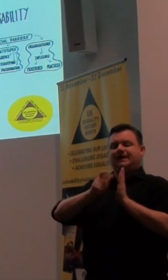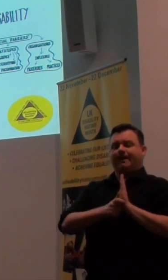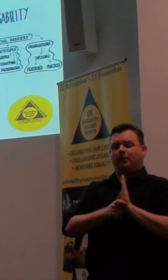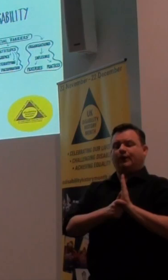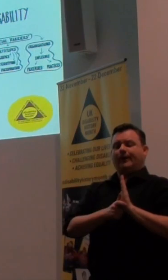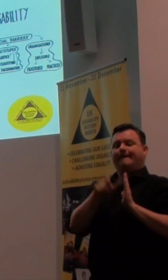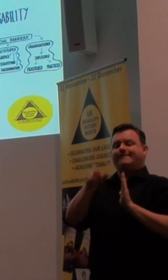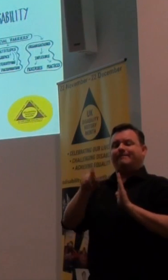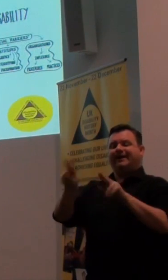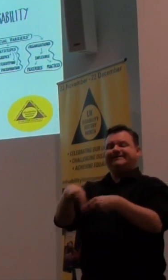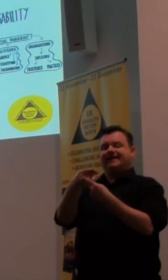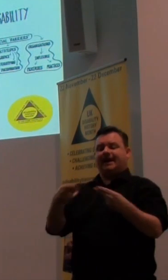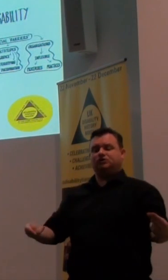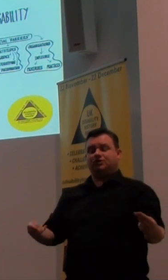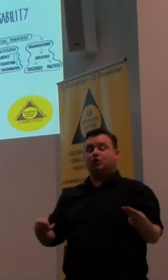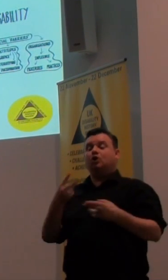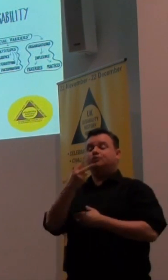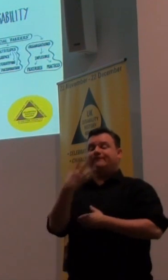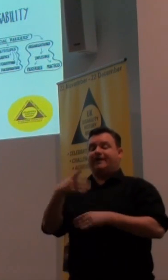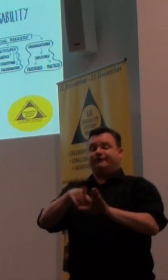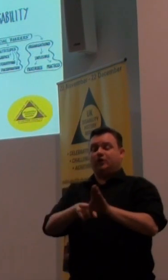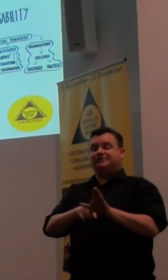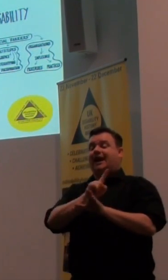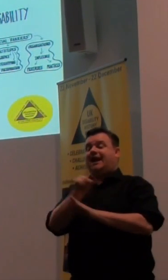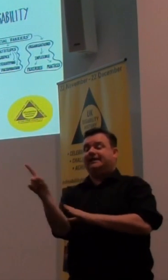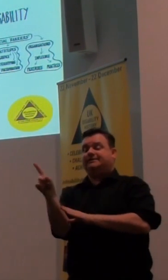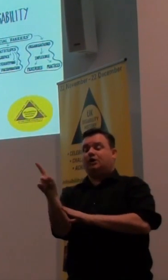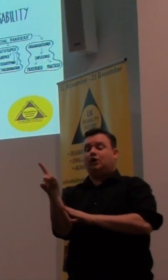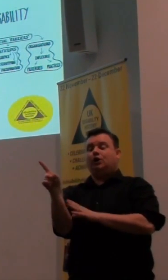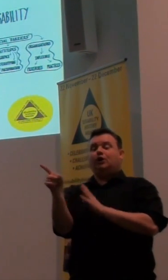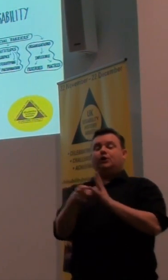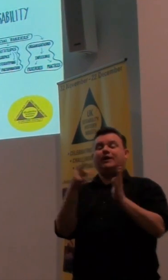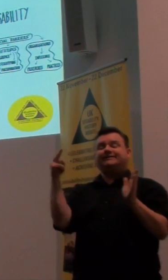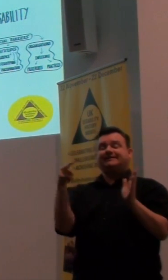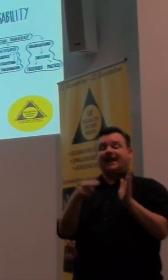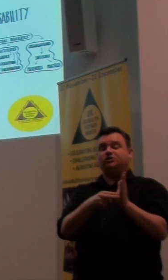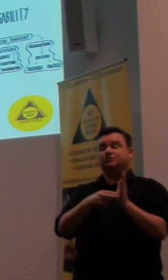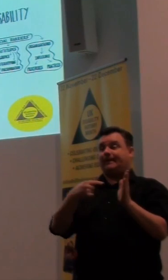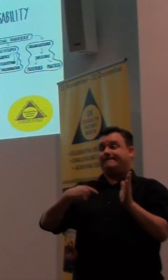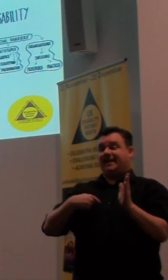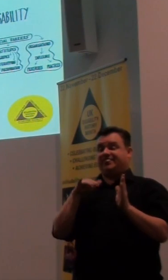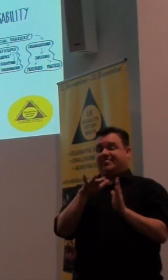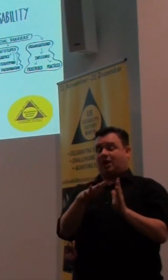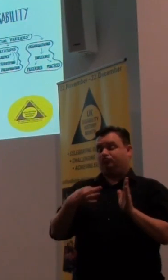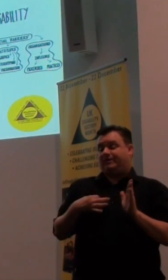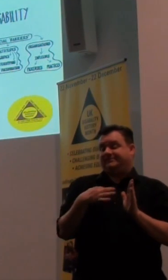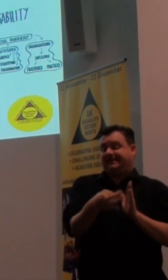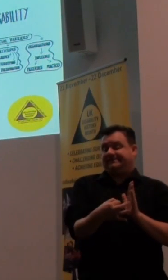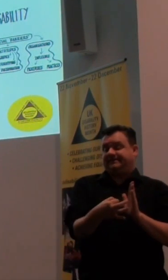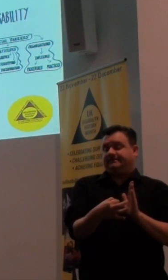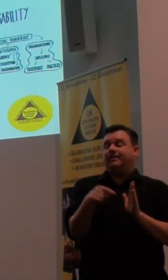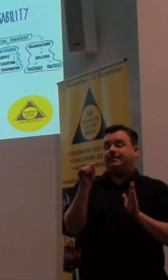internationally. It was only 25 years later, in the United Nations, and I was privileged to be there representing the UK Disabled People's Movement,